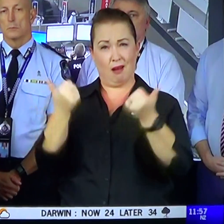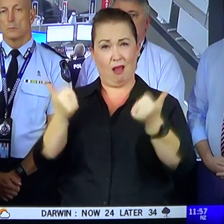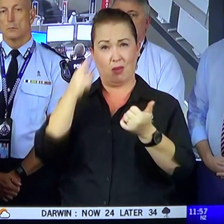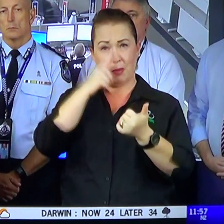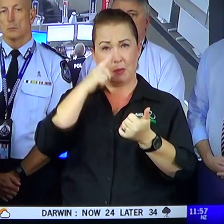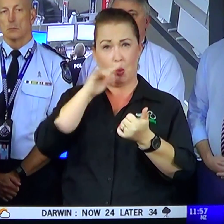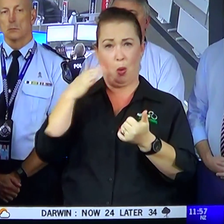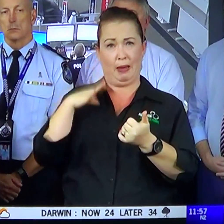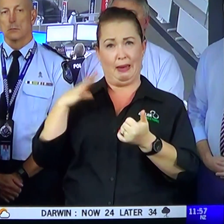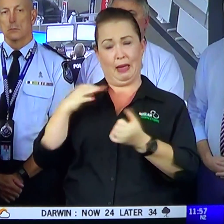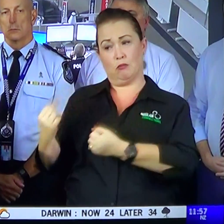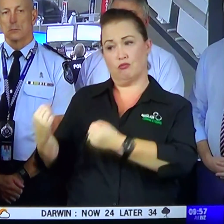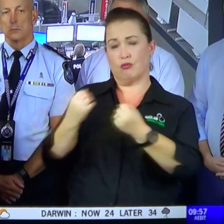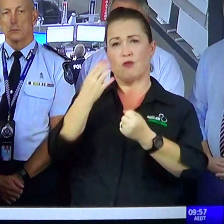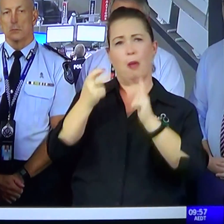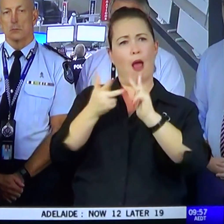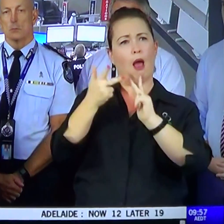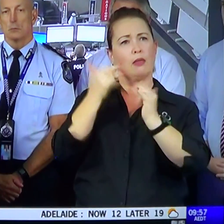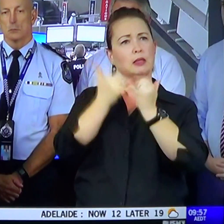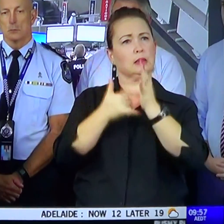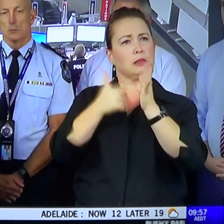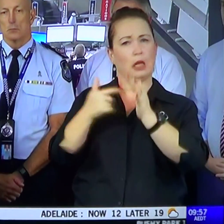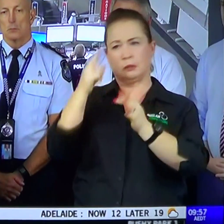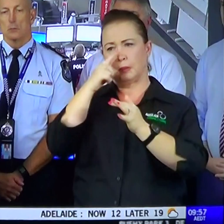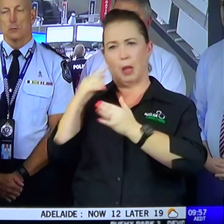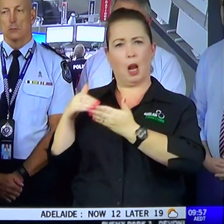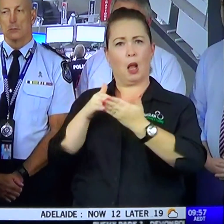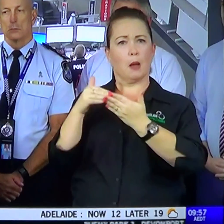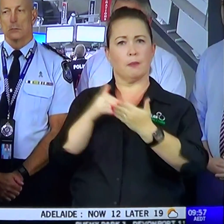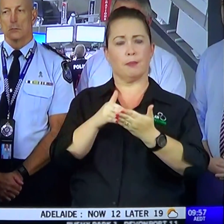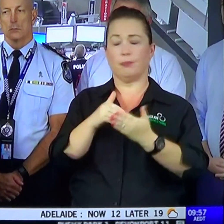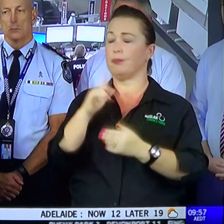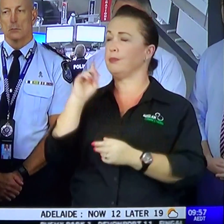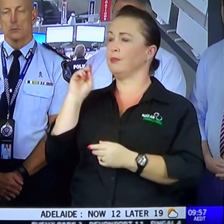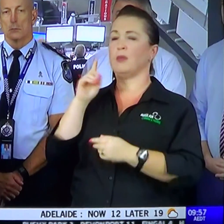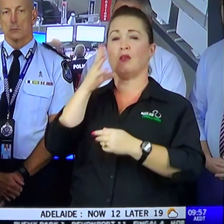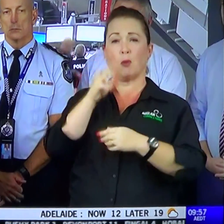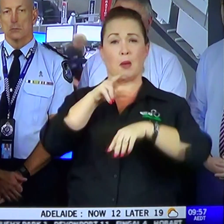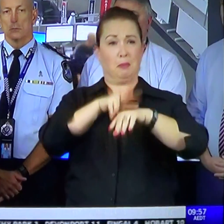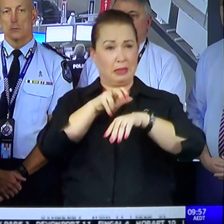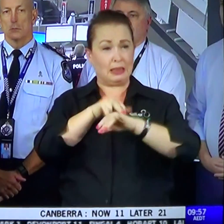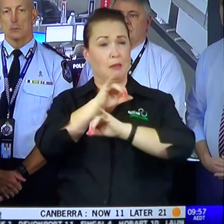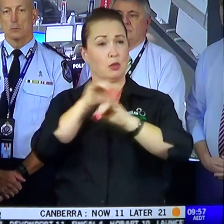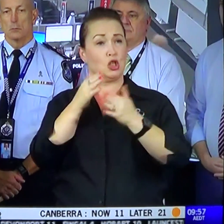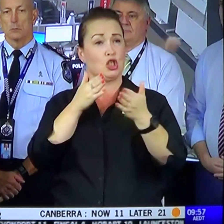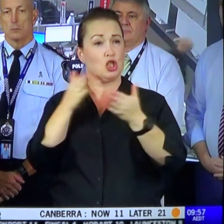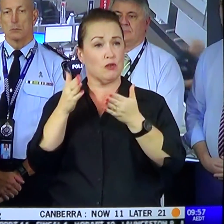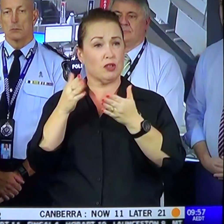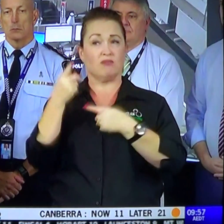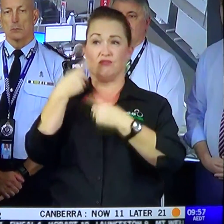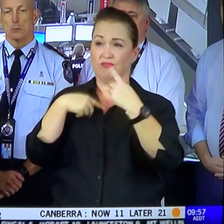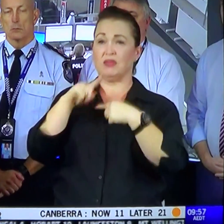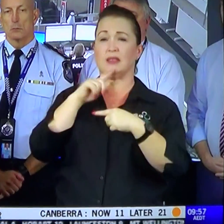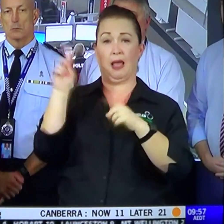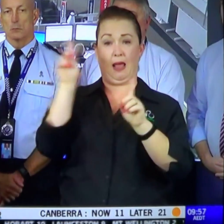we need more reinforcements for the interstate? Look, my advice from both police and emergency services is that we do have enough